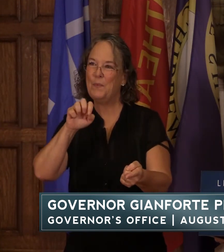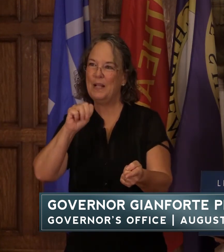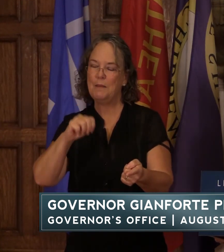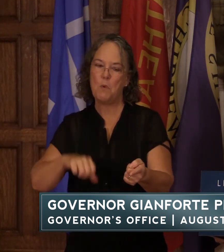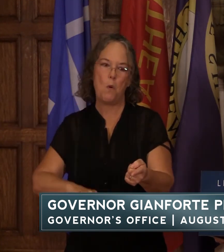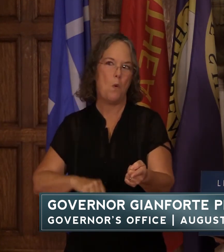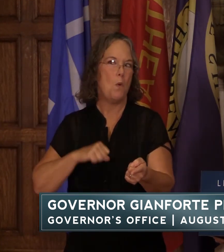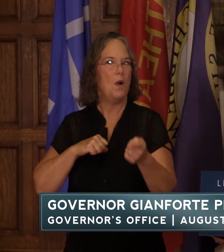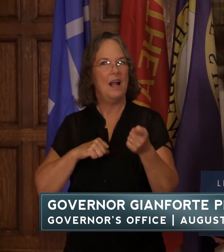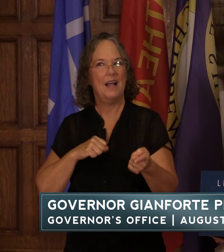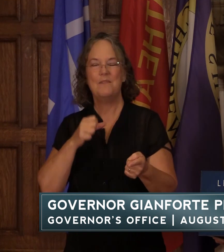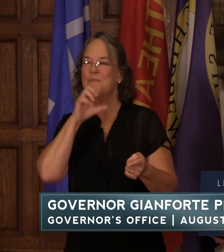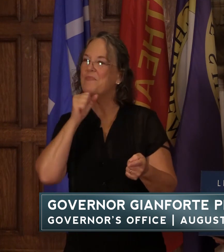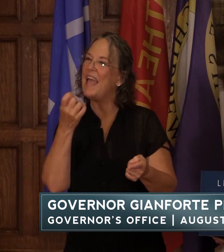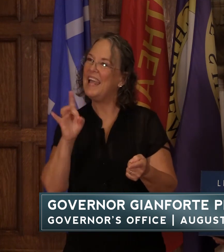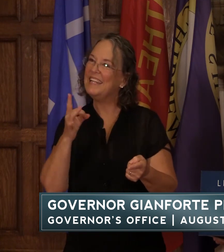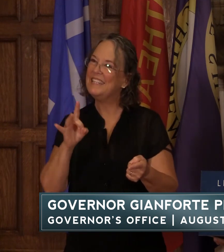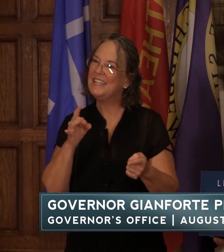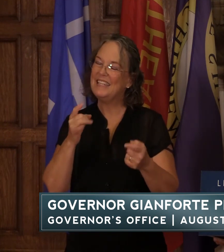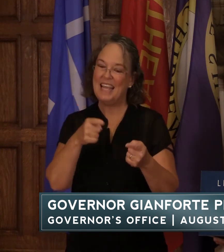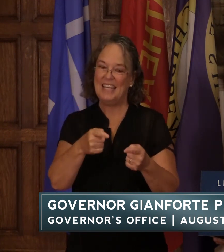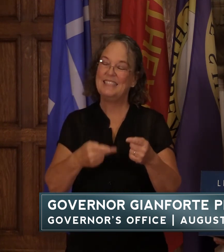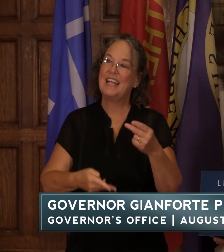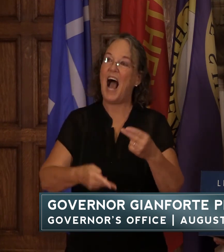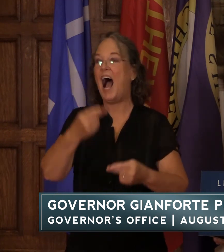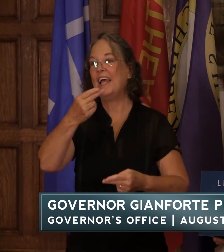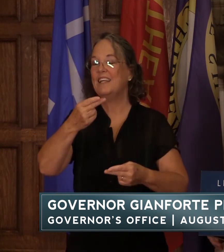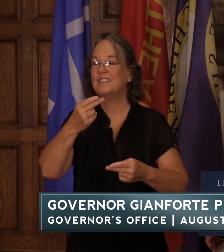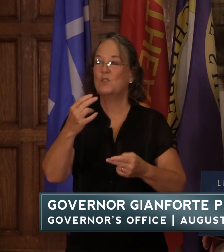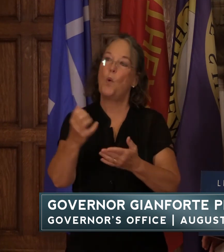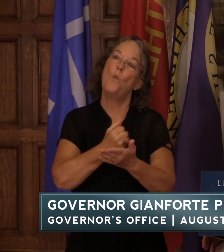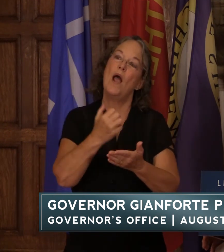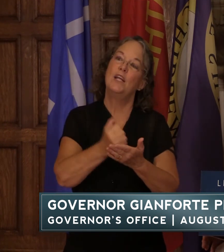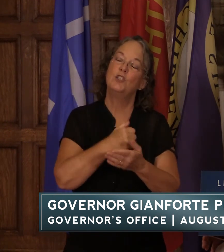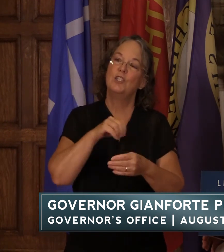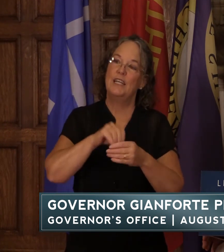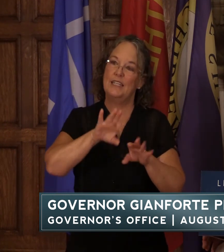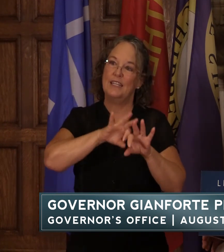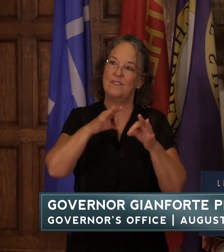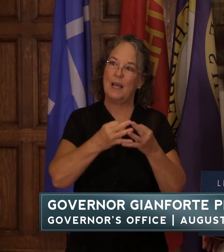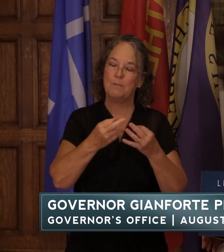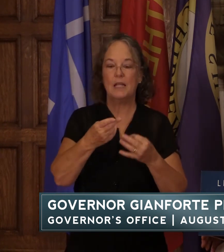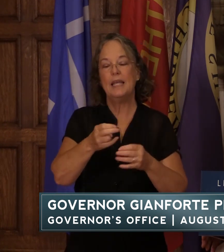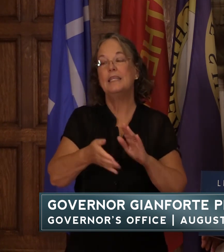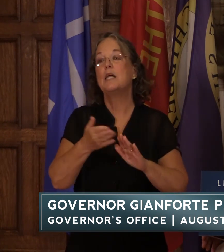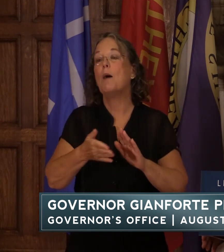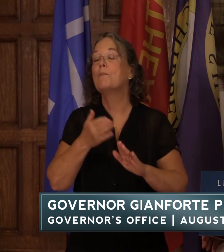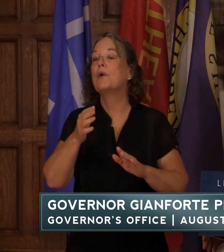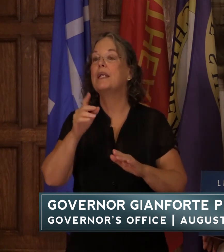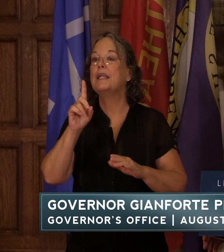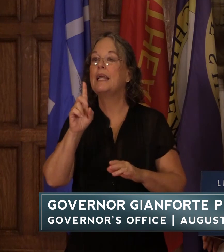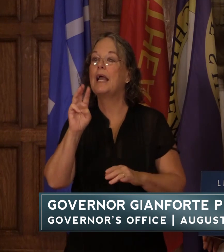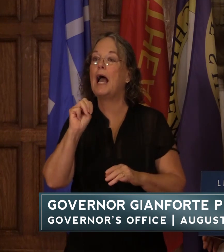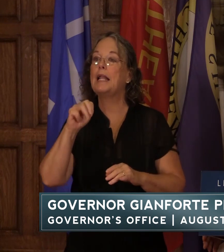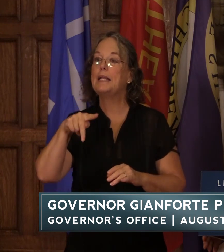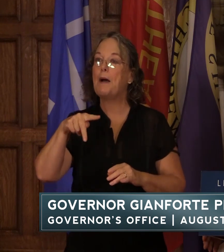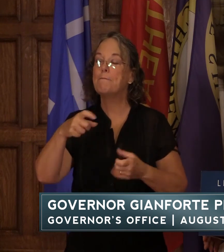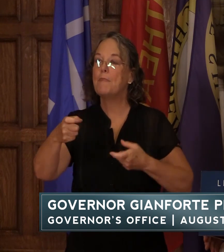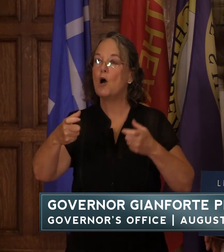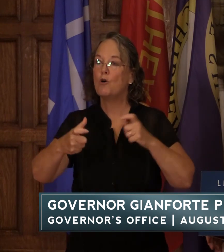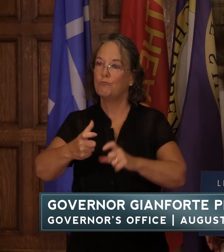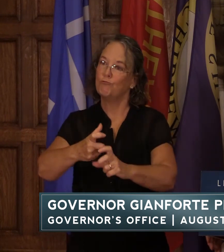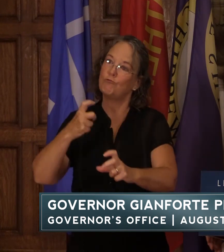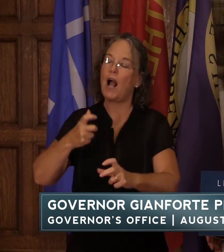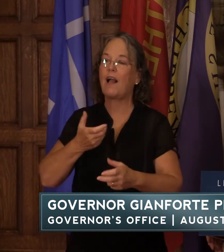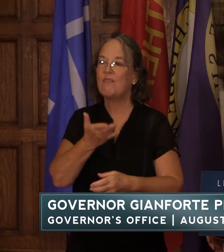he's now the highest wage earner in his family and he's operating an articulated dump truck there and making a great wage